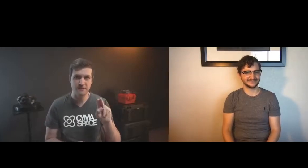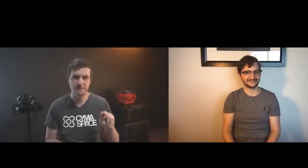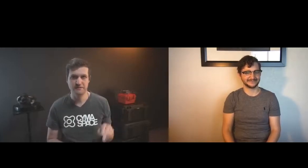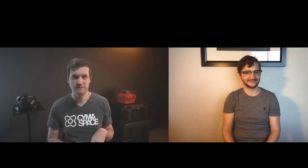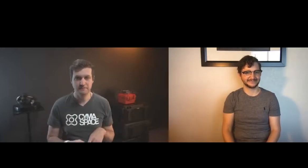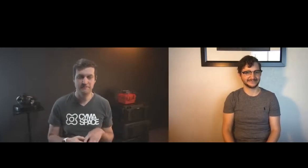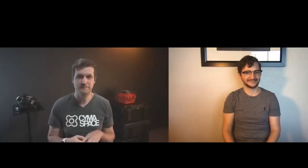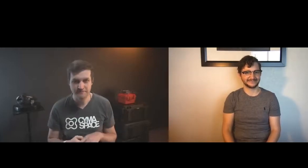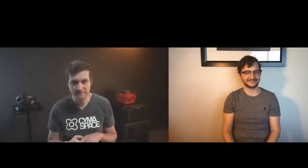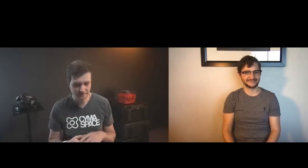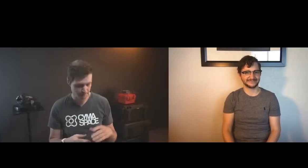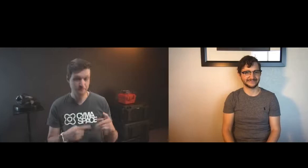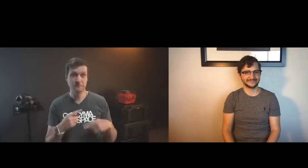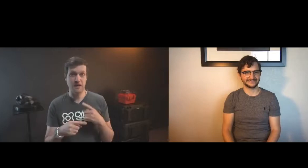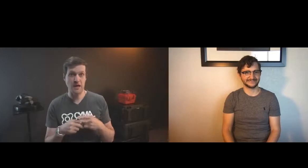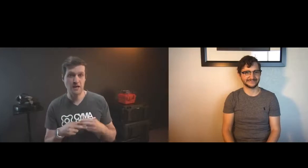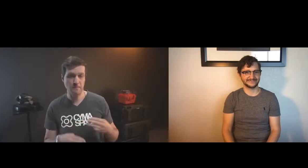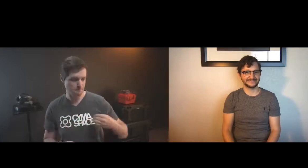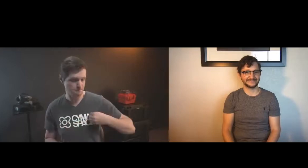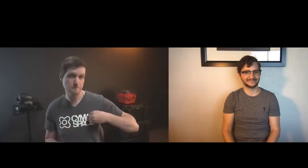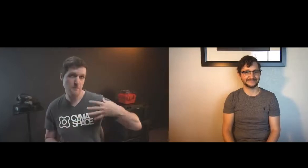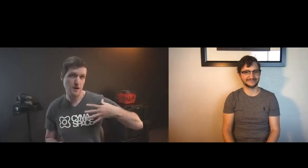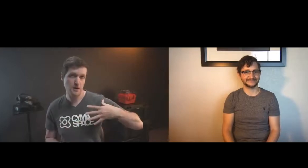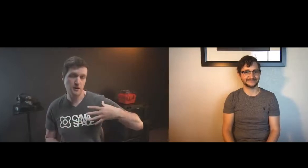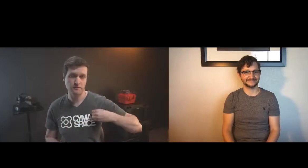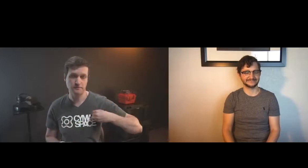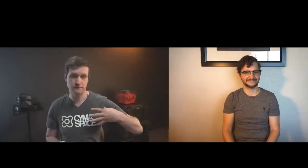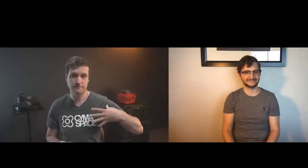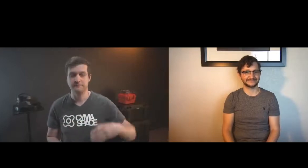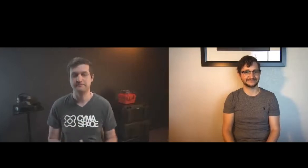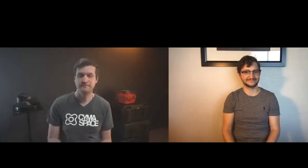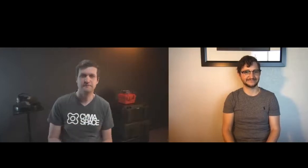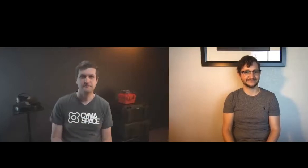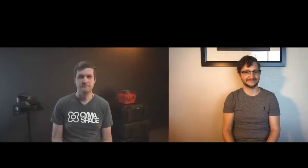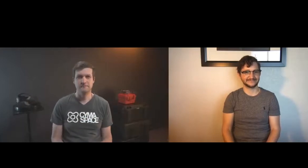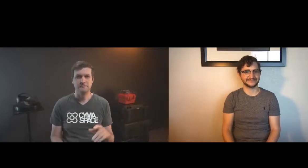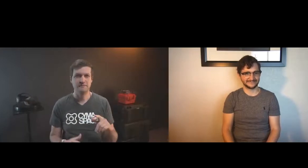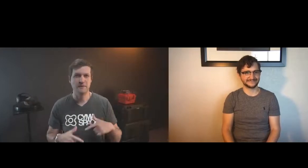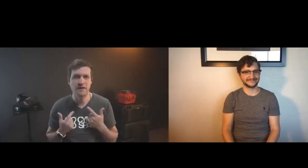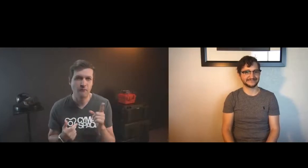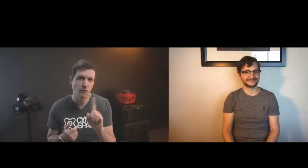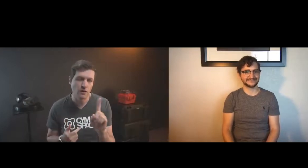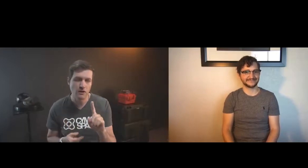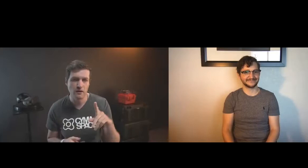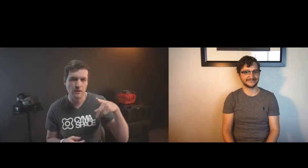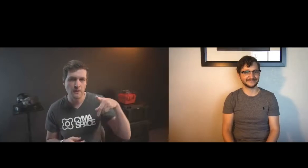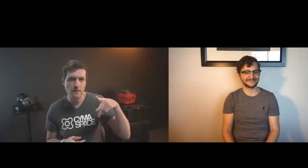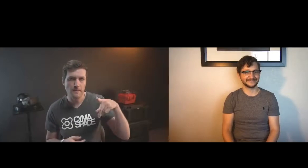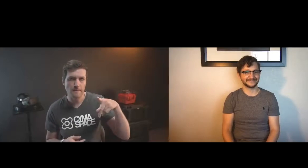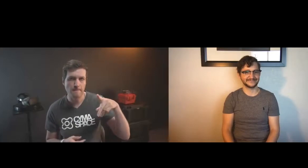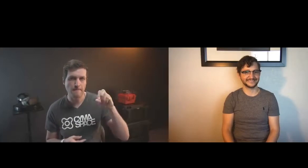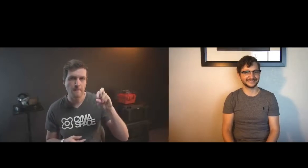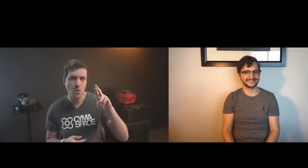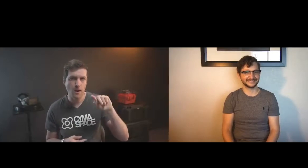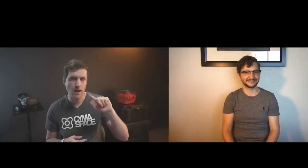i'm miles the bastion and my sign name is like this on the left side of my chest